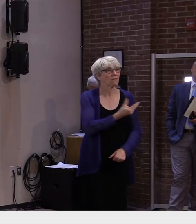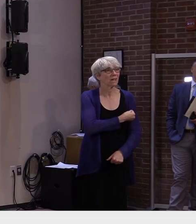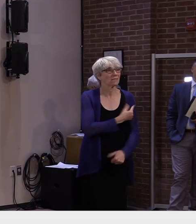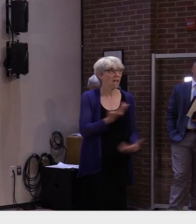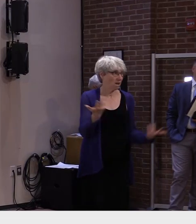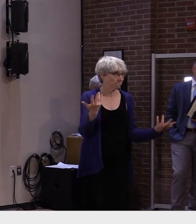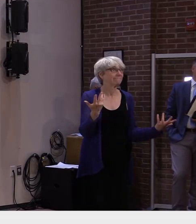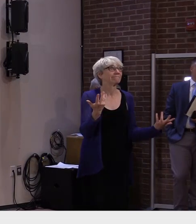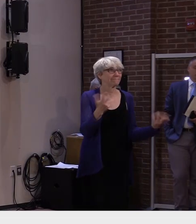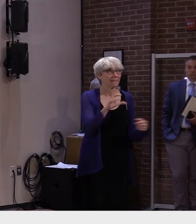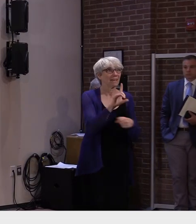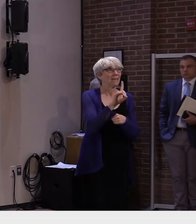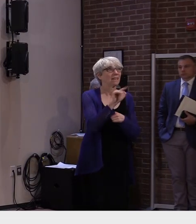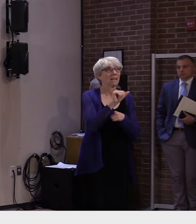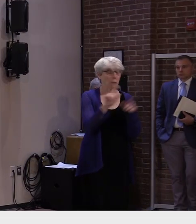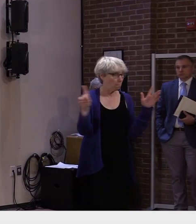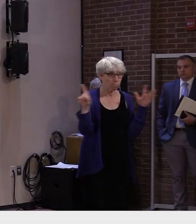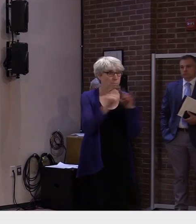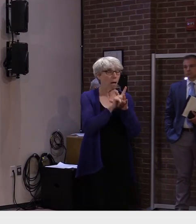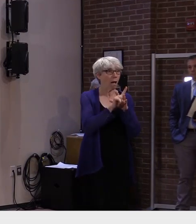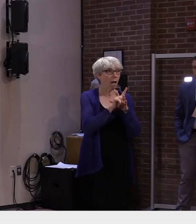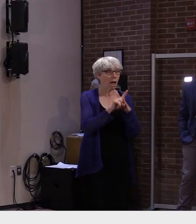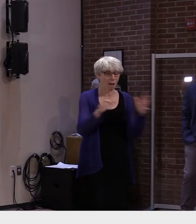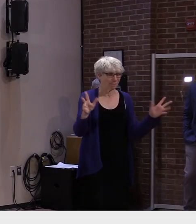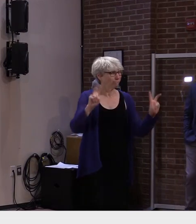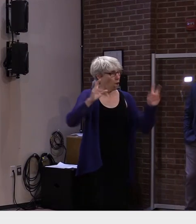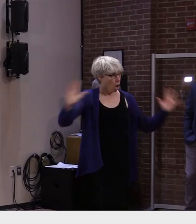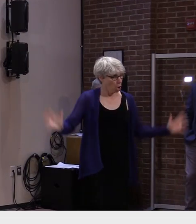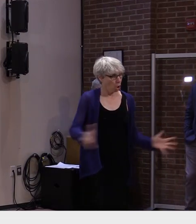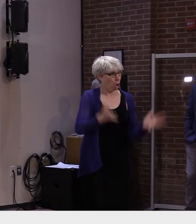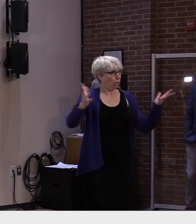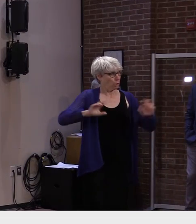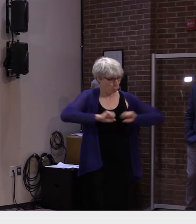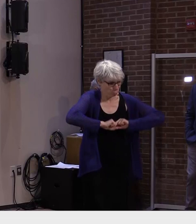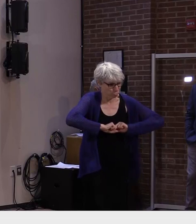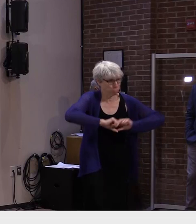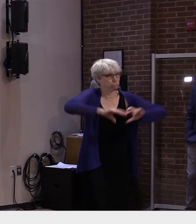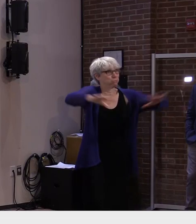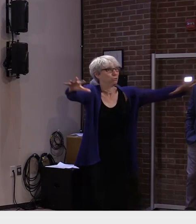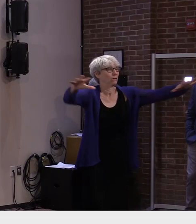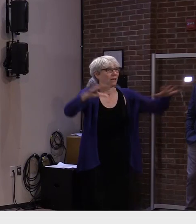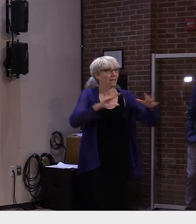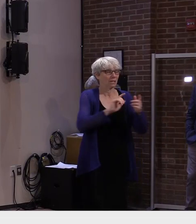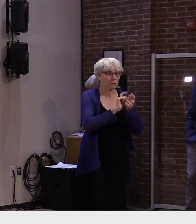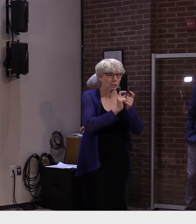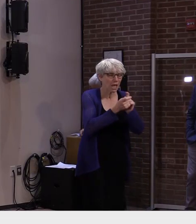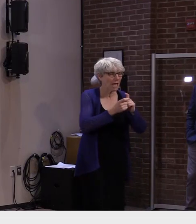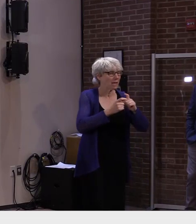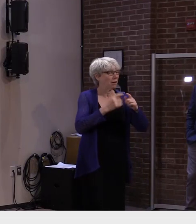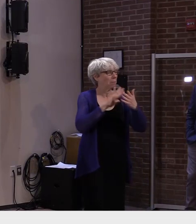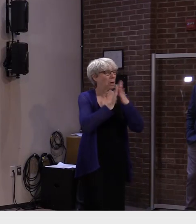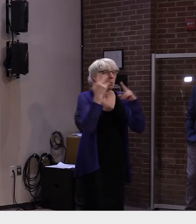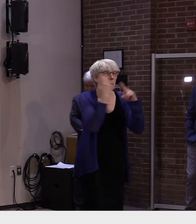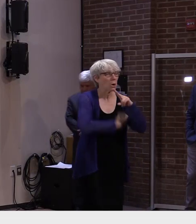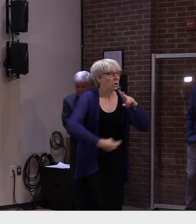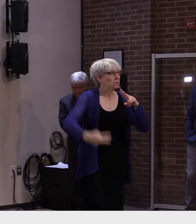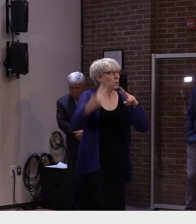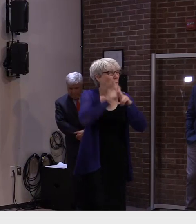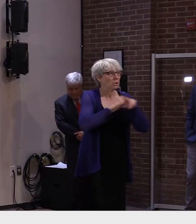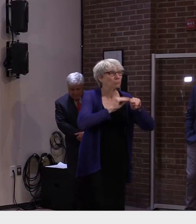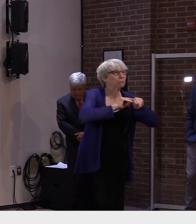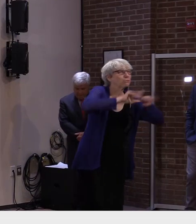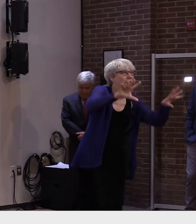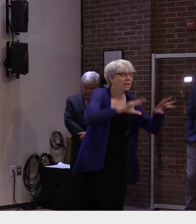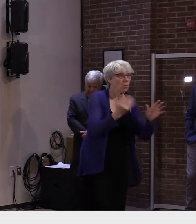that. The variants are allowed to grow and mutate and change and get through into